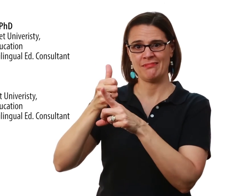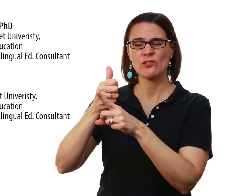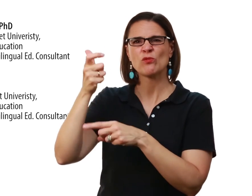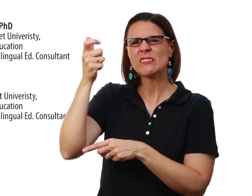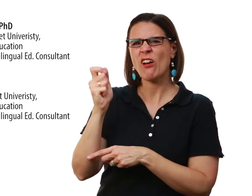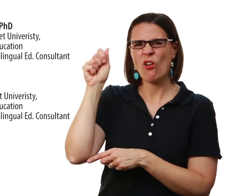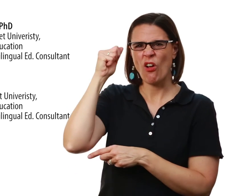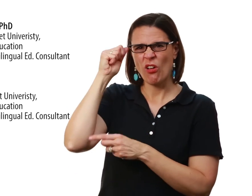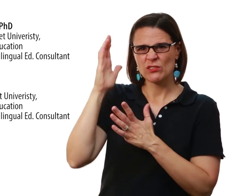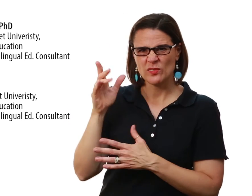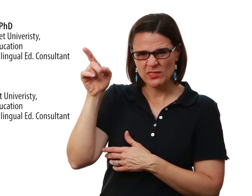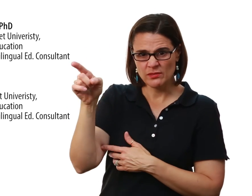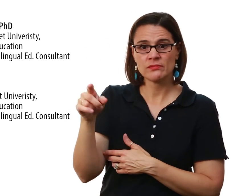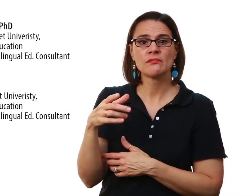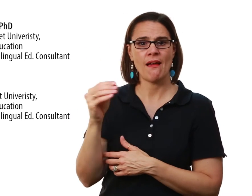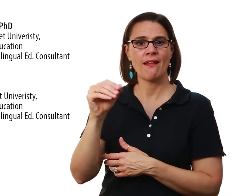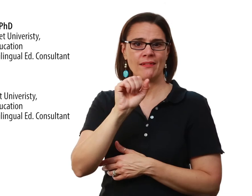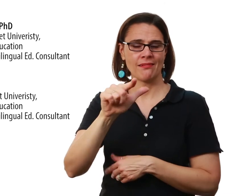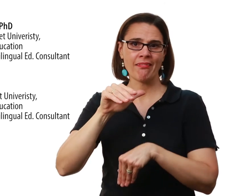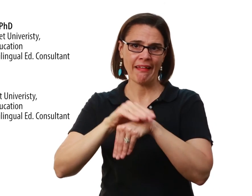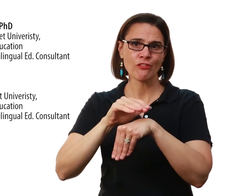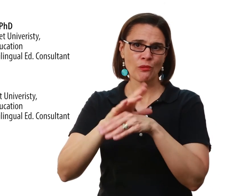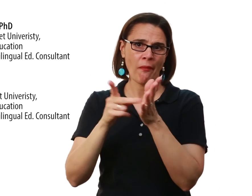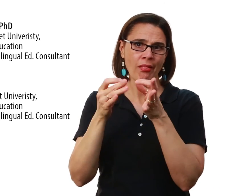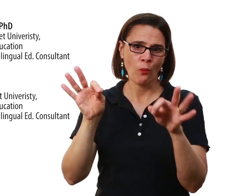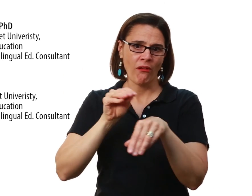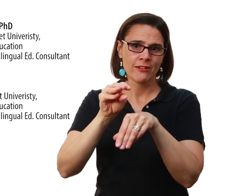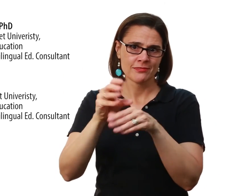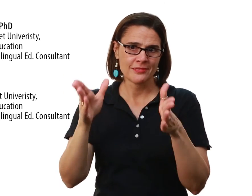retired audiologist And she's also an ASL English bilingual education consultant